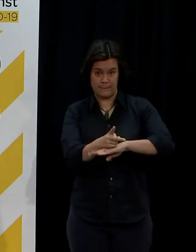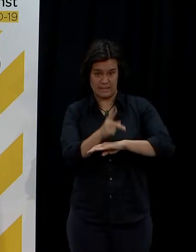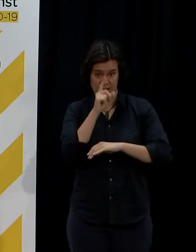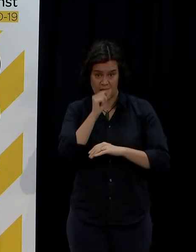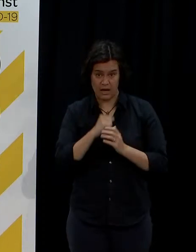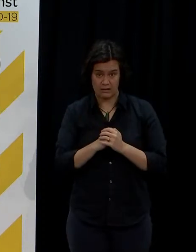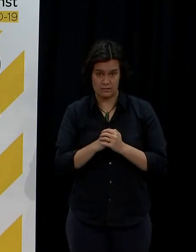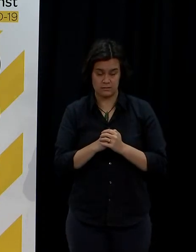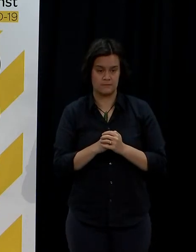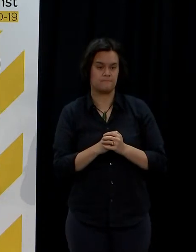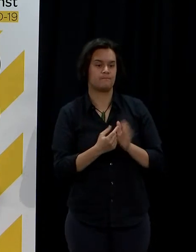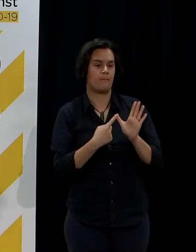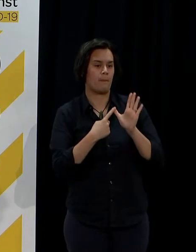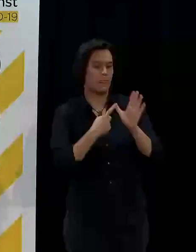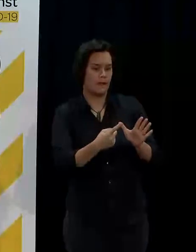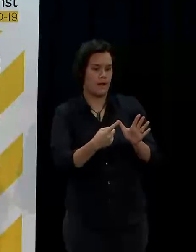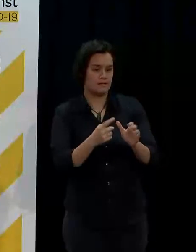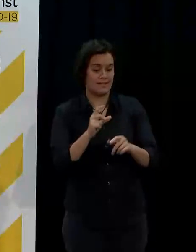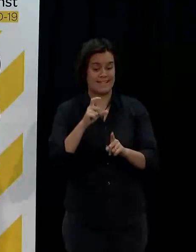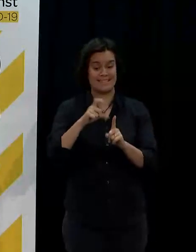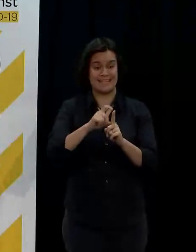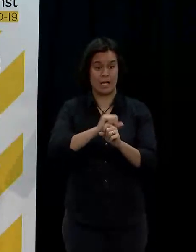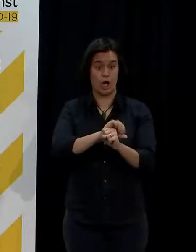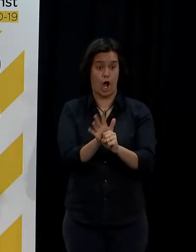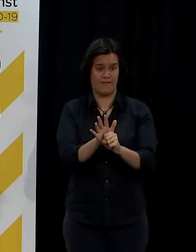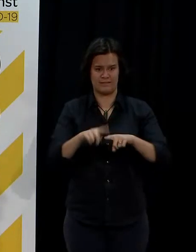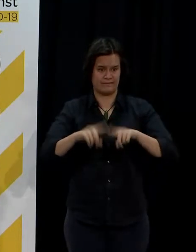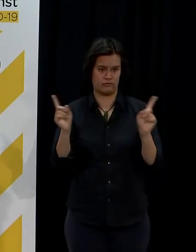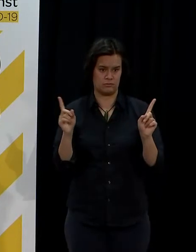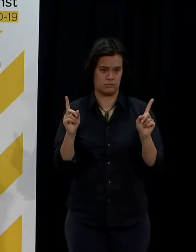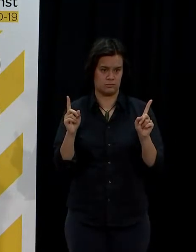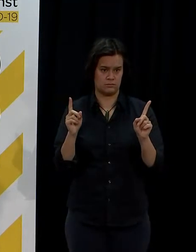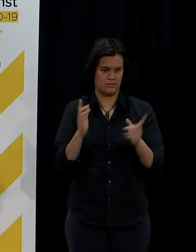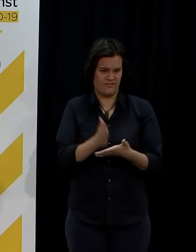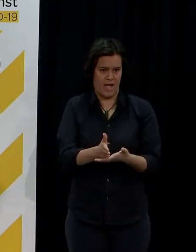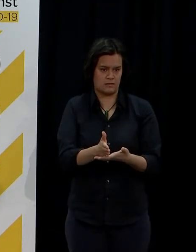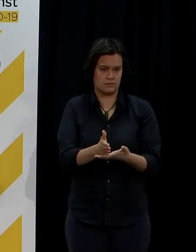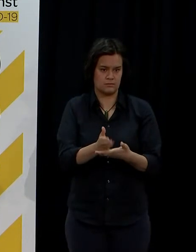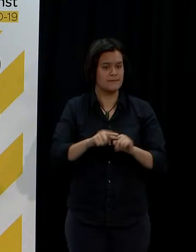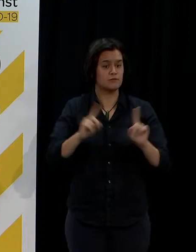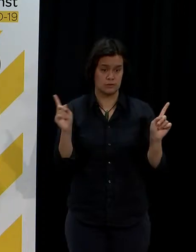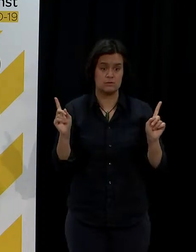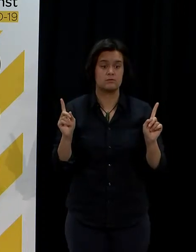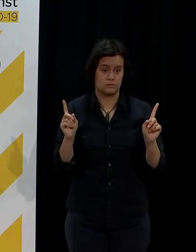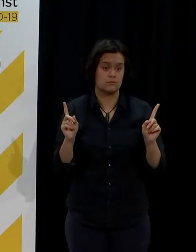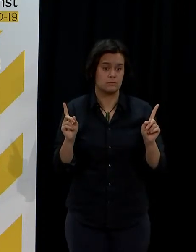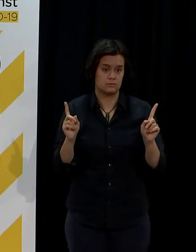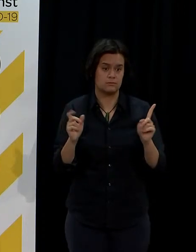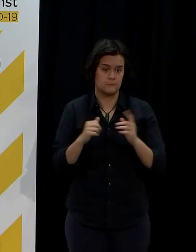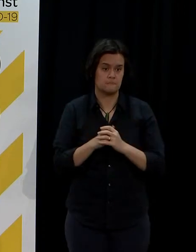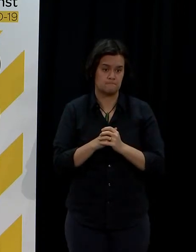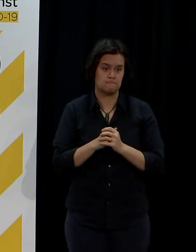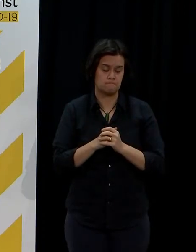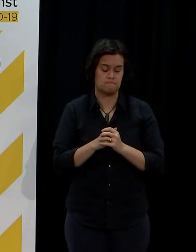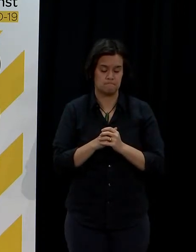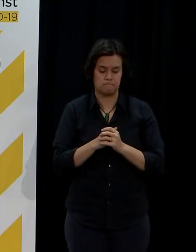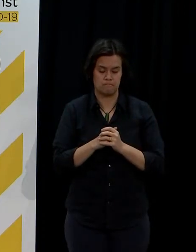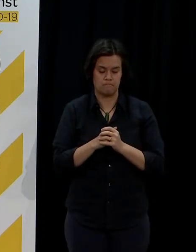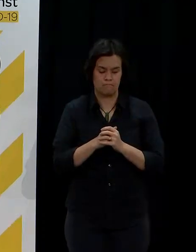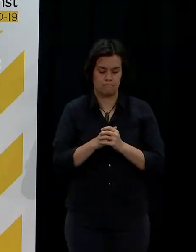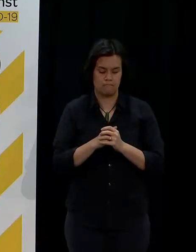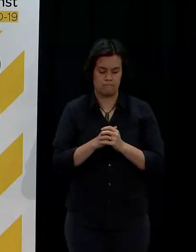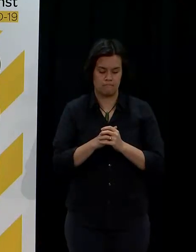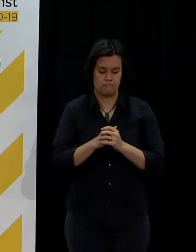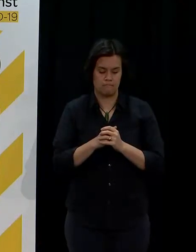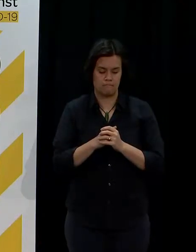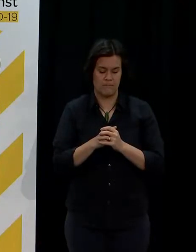Well, the first thing I'd say is that Delta is different. No one's denying that. But I think what you'd also certainly see from everyone is a